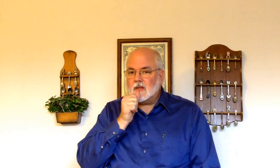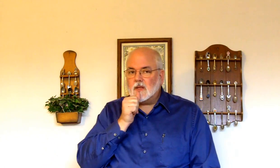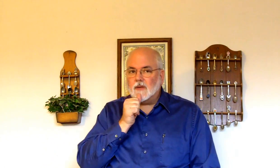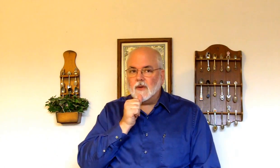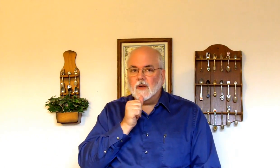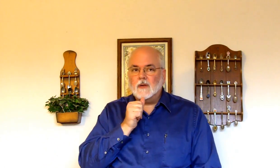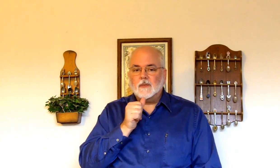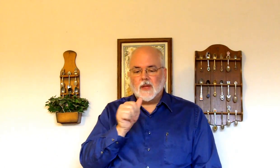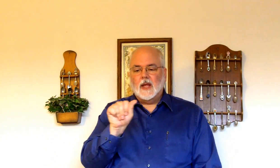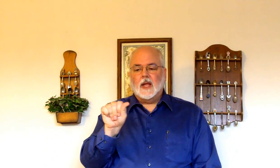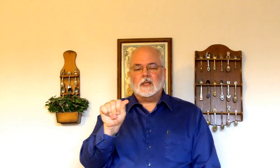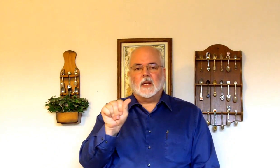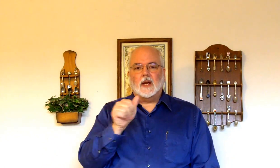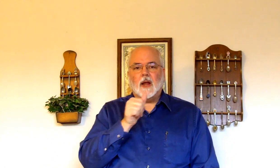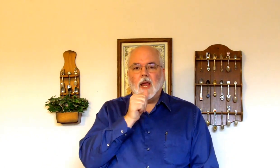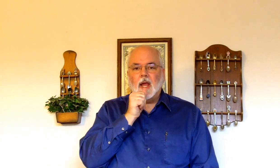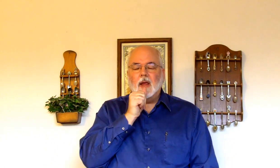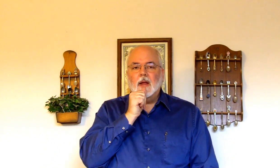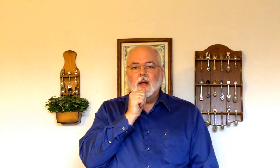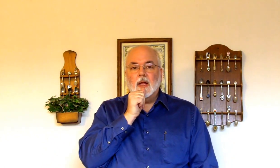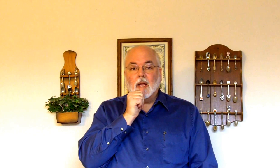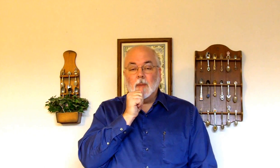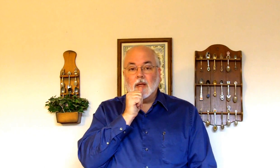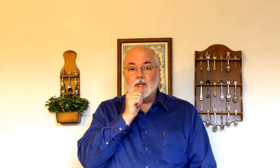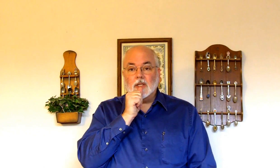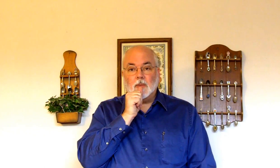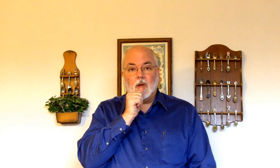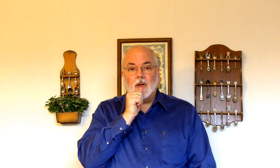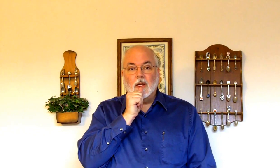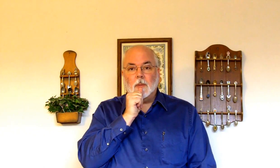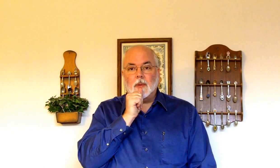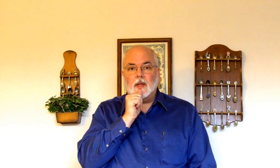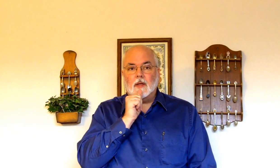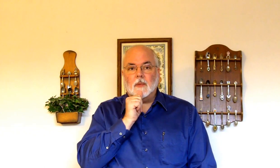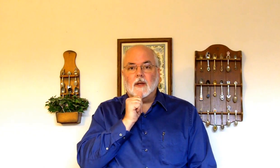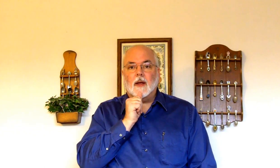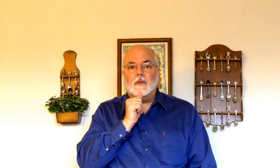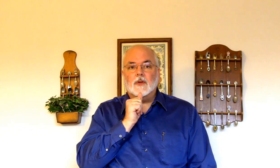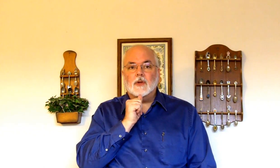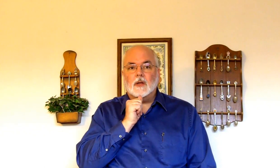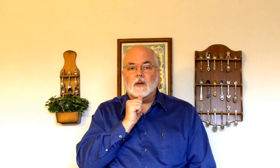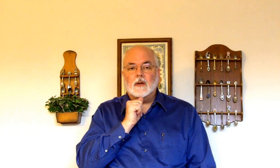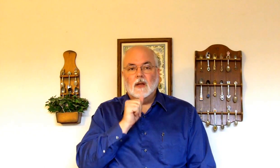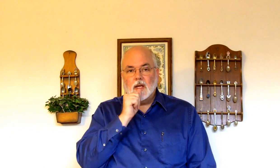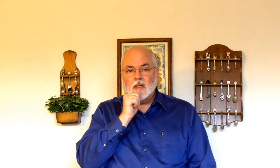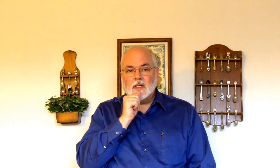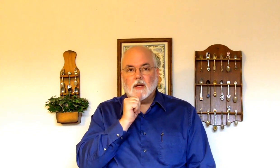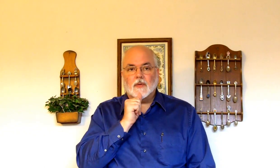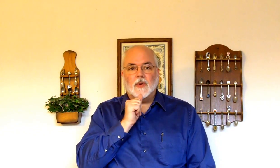Suffered. It's the letter A. Coming just below the lip. then coming down the chin. Suffered.